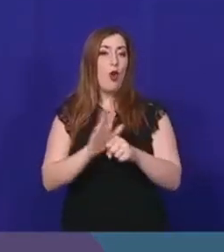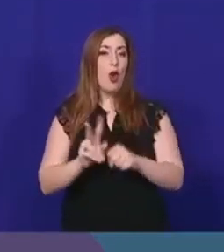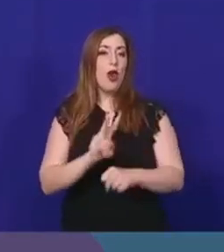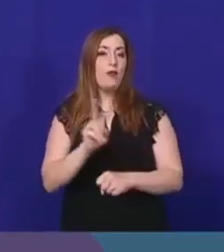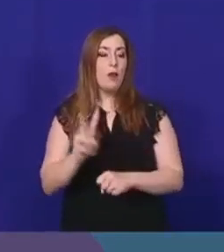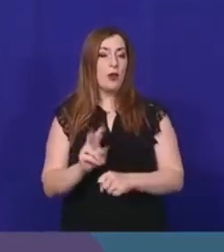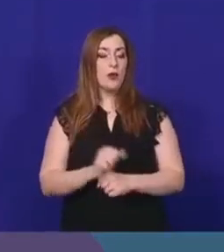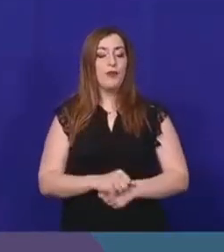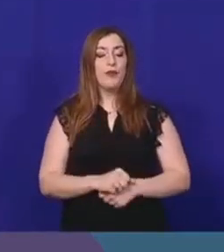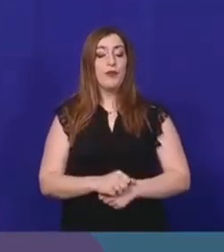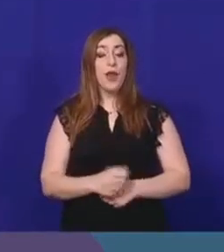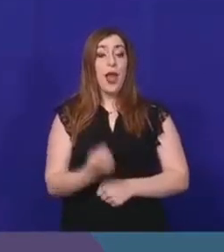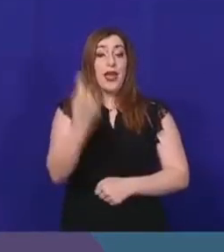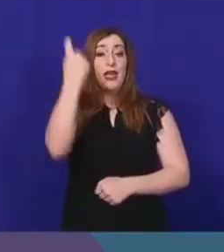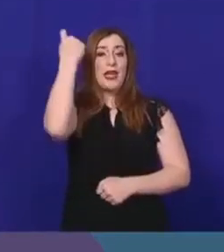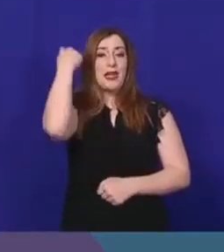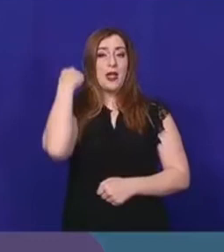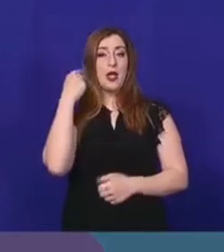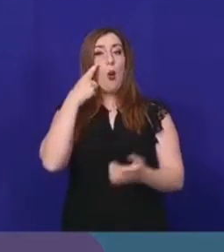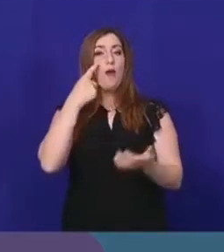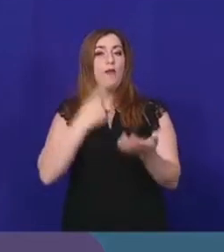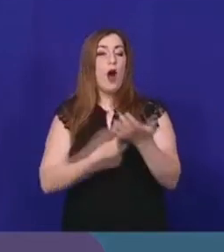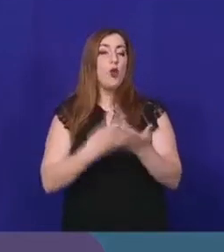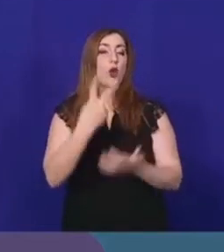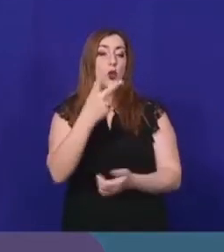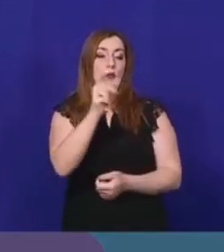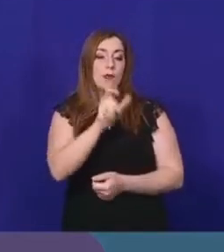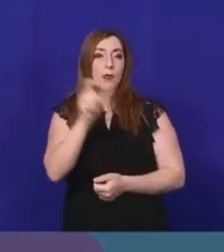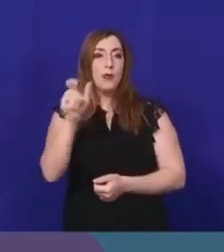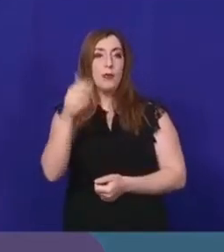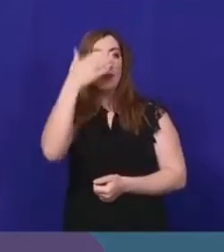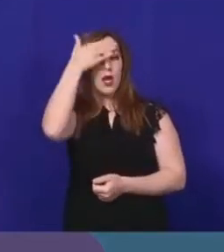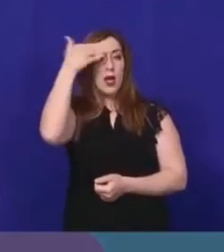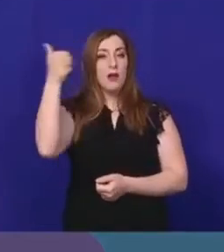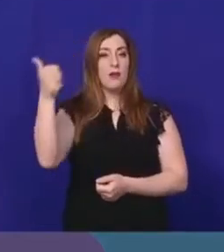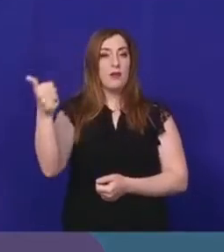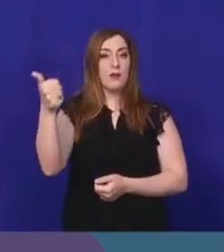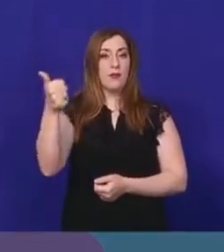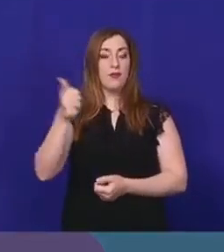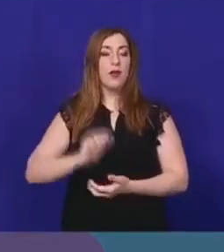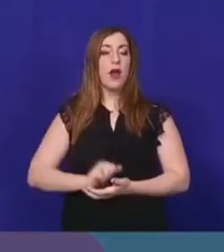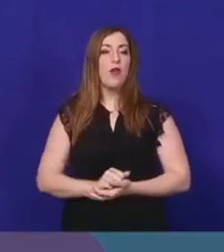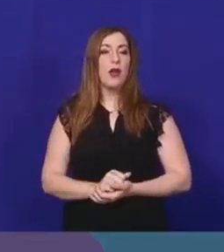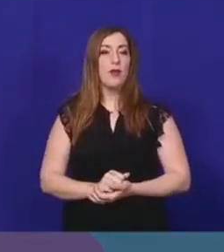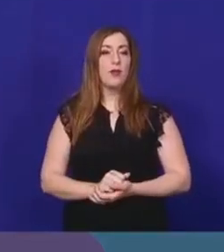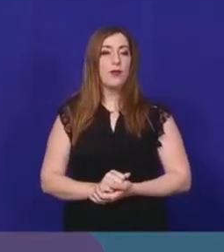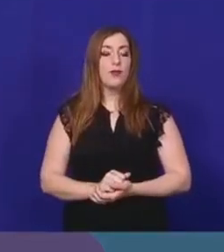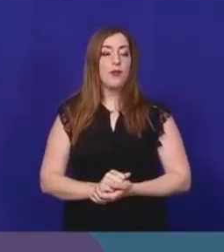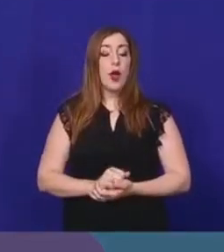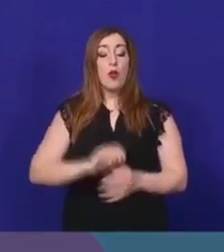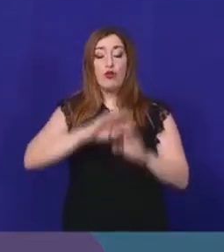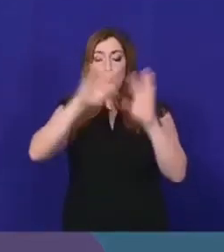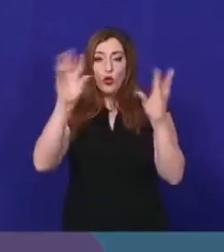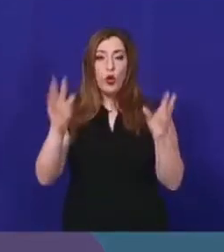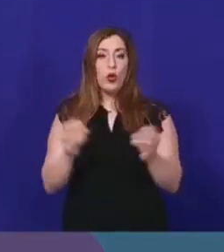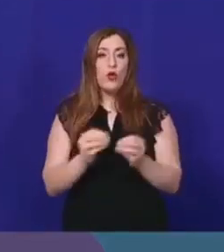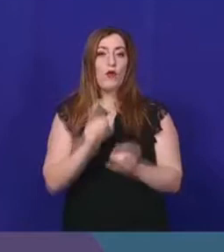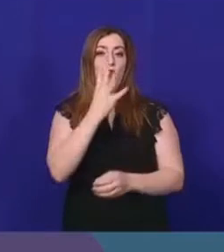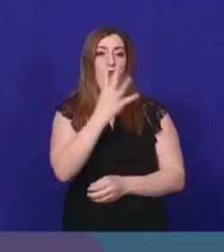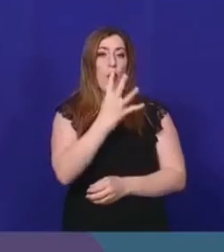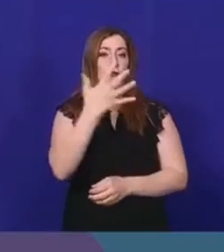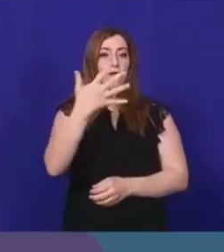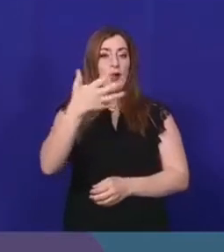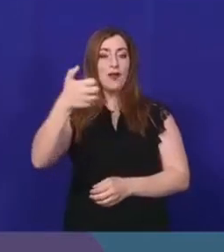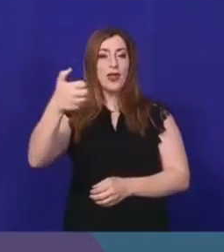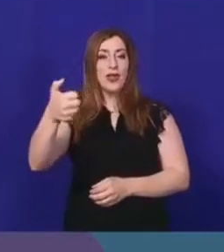recovered cases, so the total number of recovered cases is 456. We had one patient